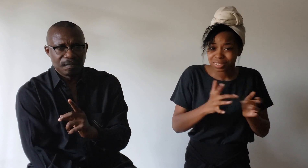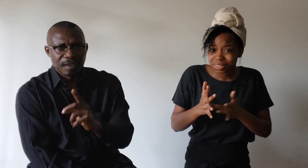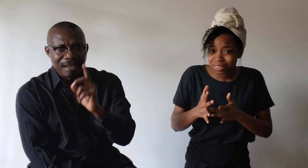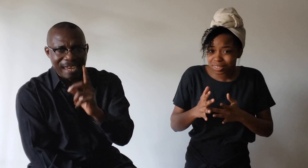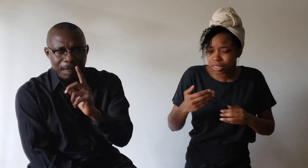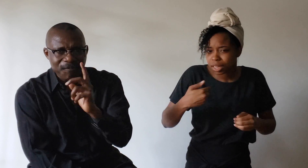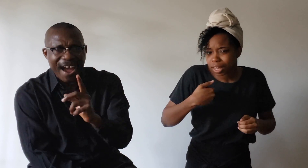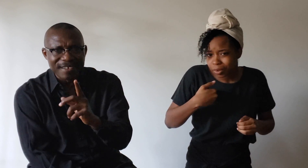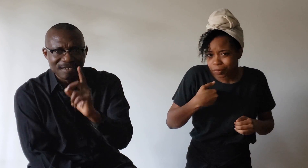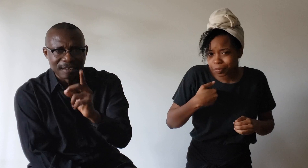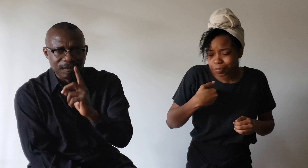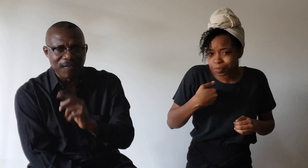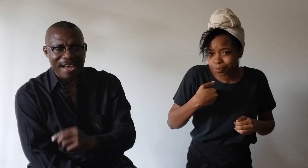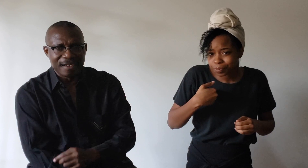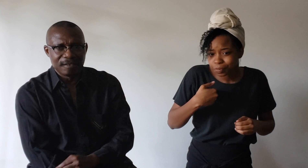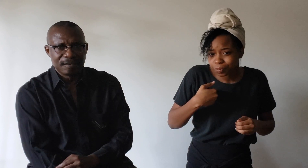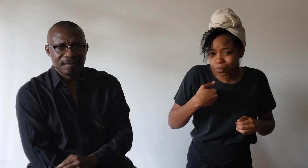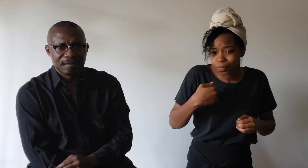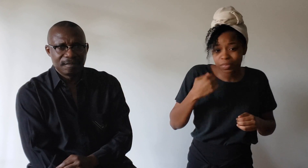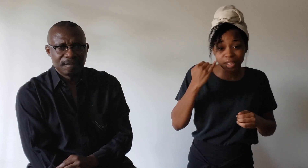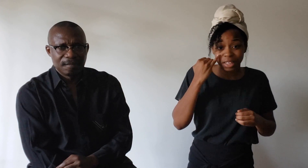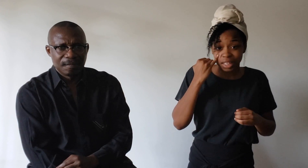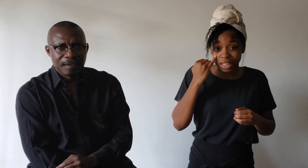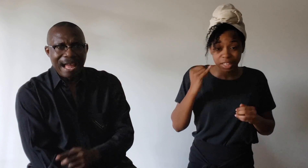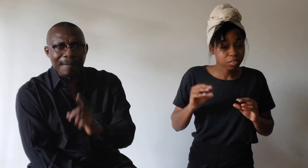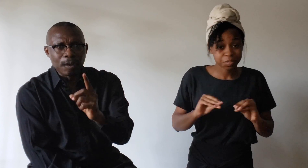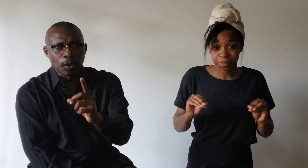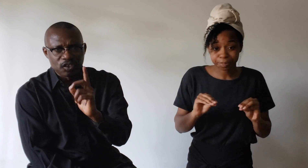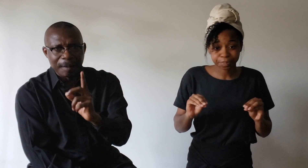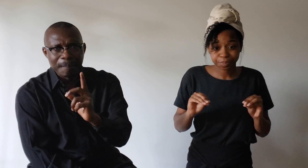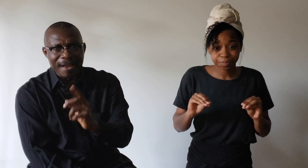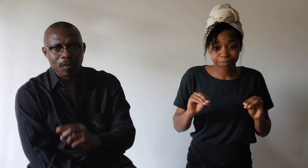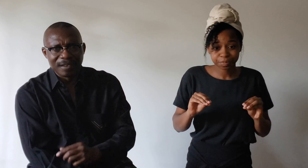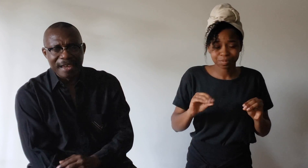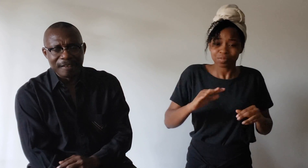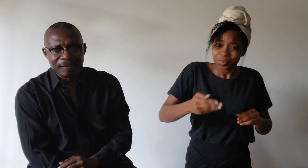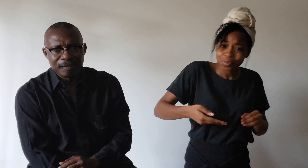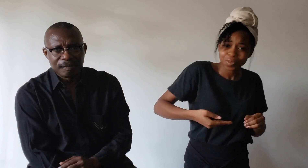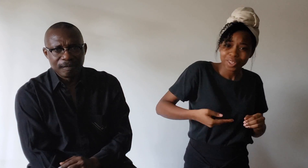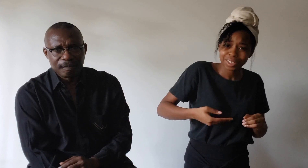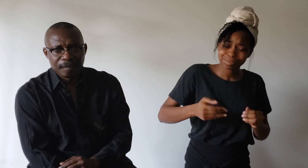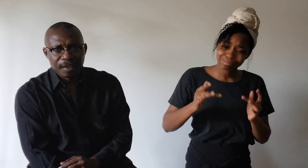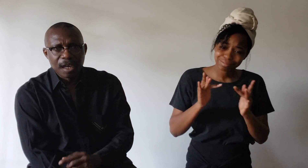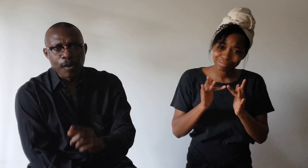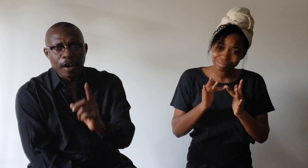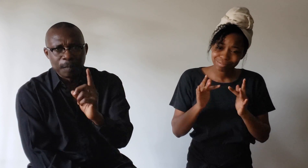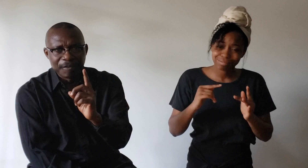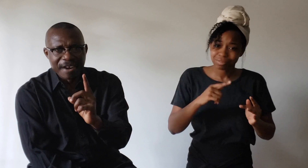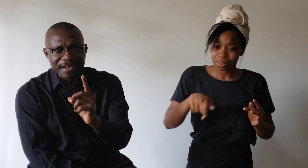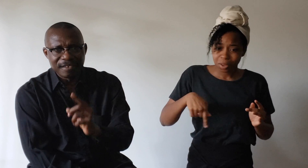Keep fighting the good fight. God, our Lord is coming back one day and we ought to be ready.